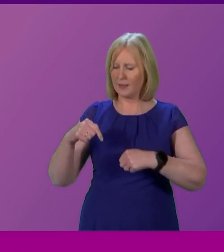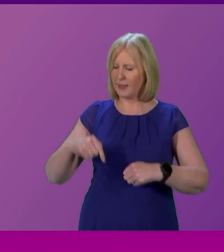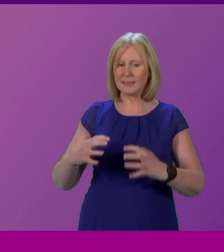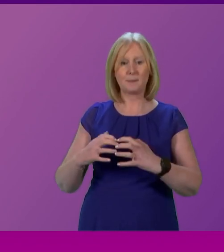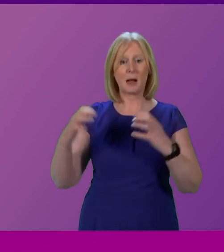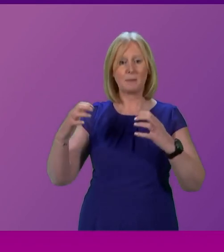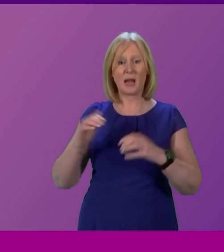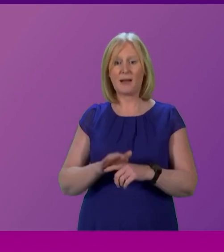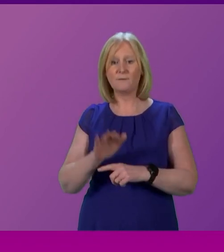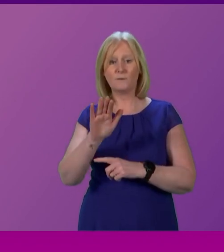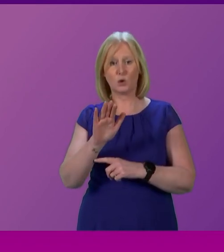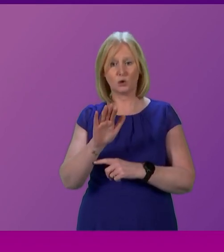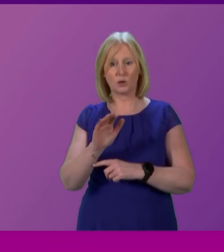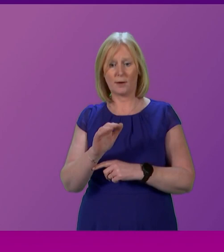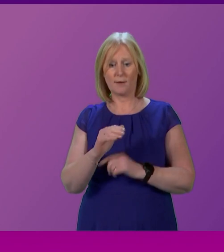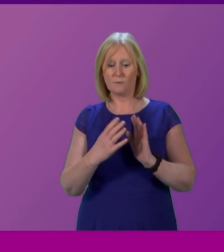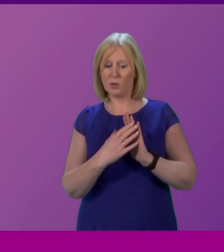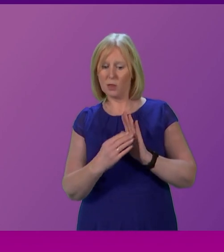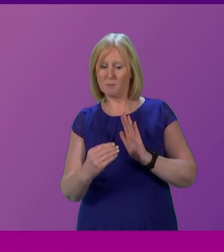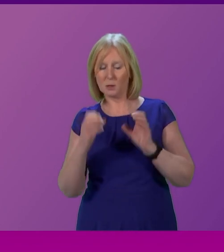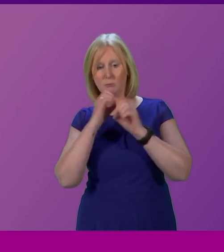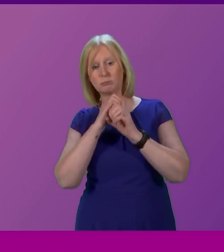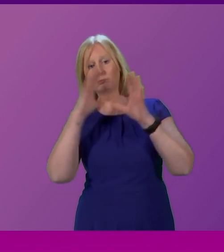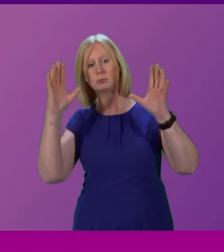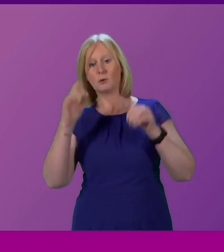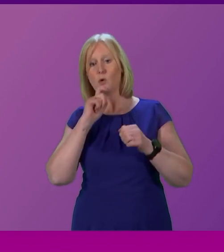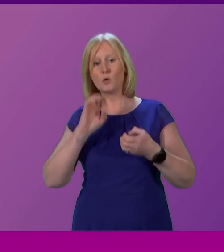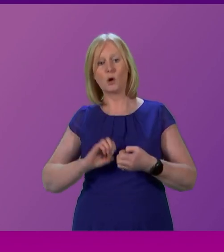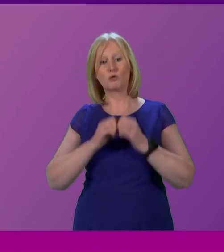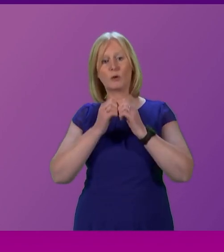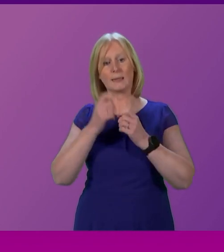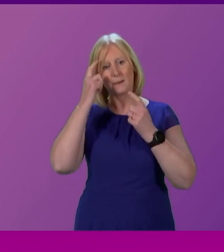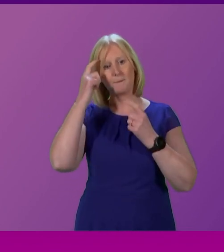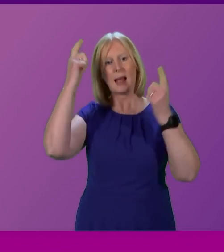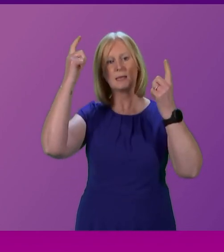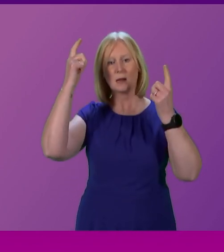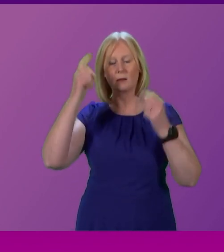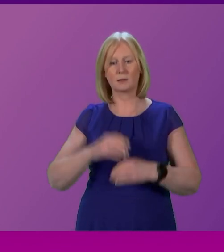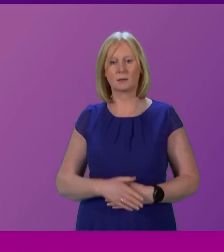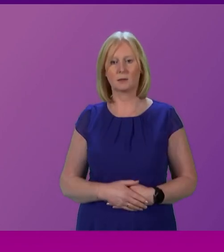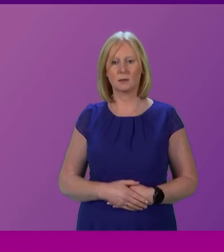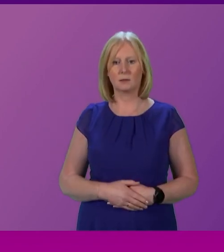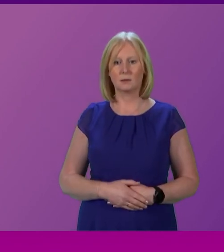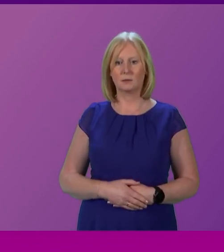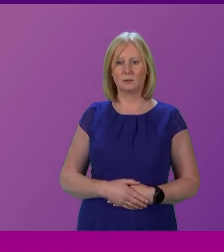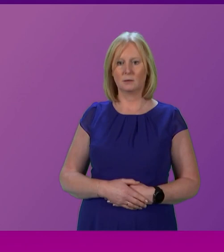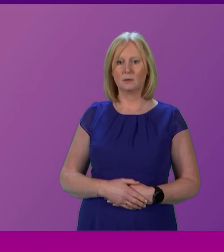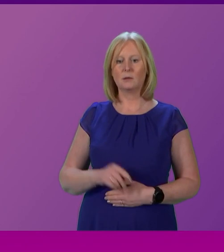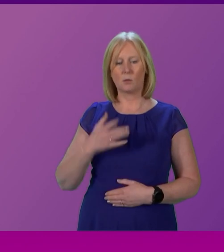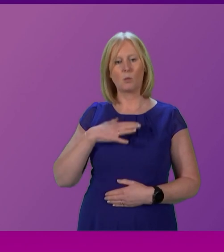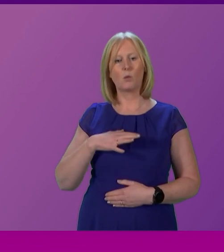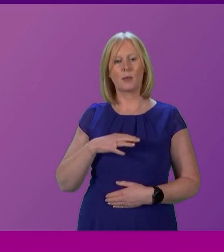based on the model envisaged for it by its creators and pioneers? That was, for this Parliament, to evolve the greatest possible